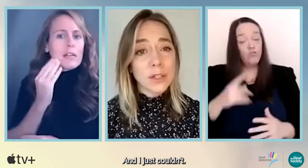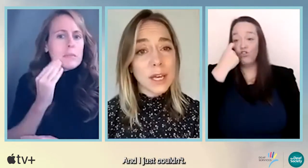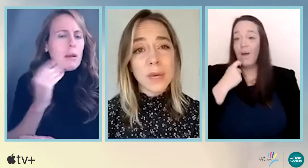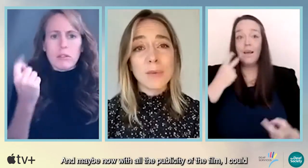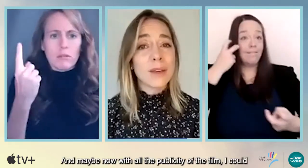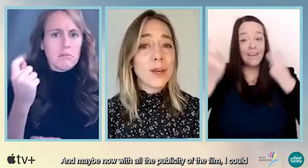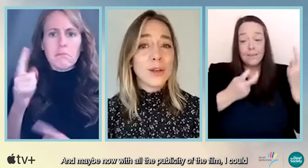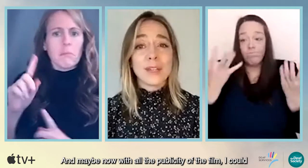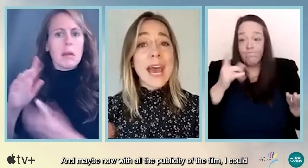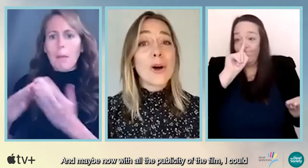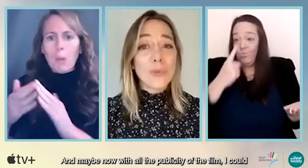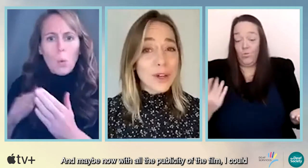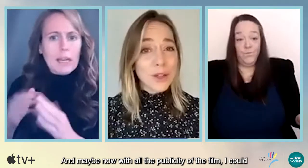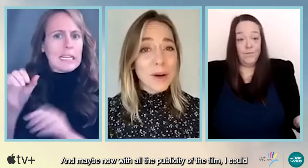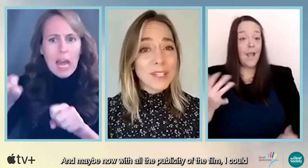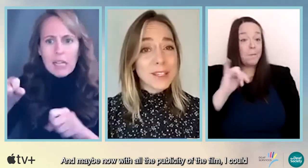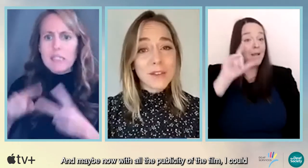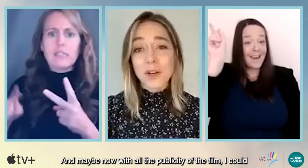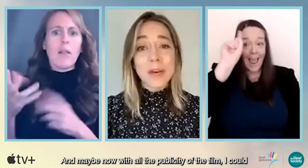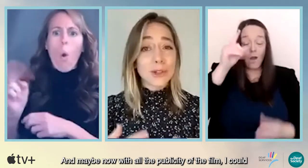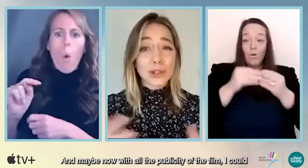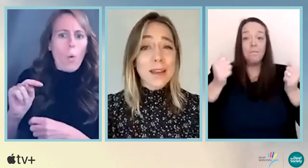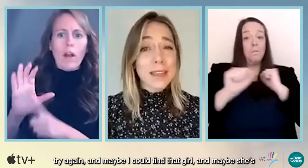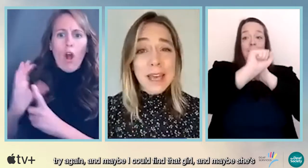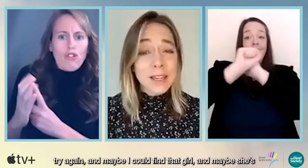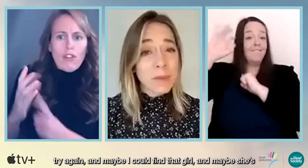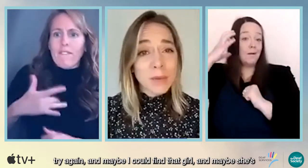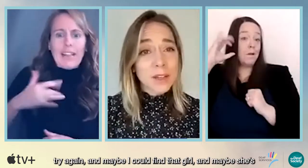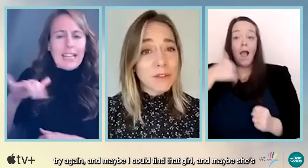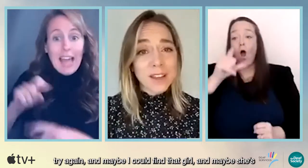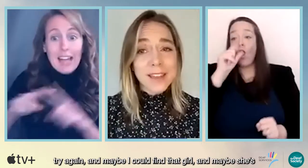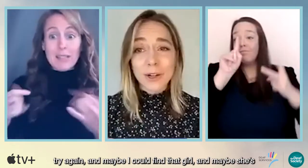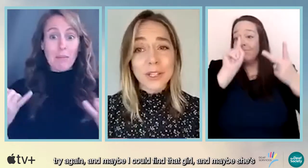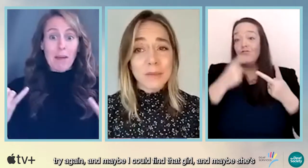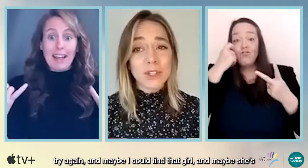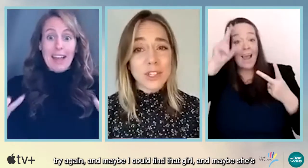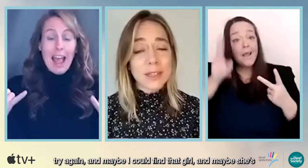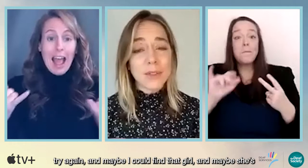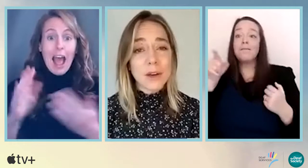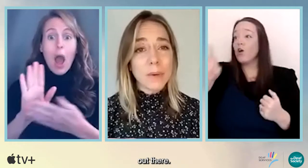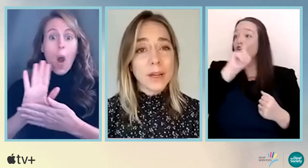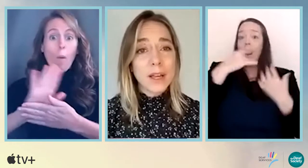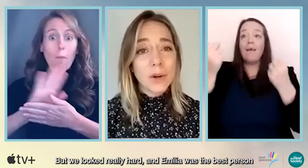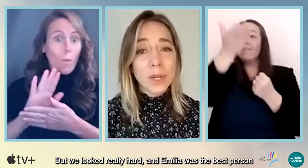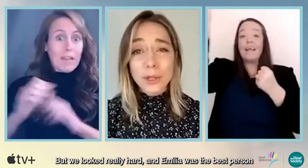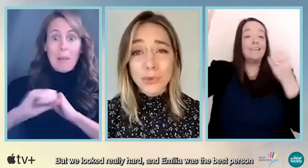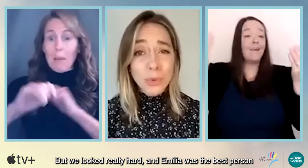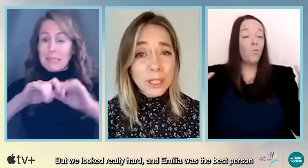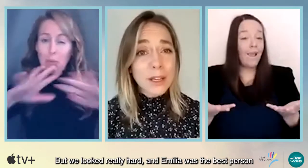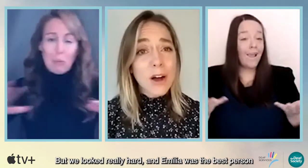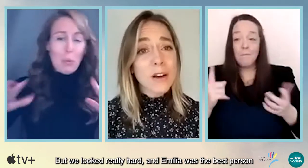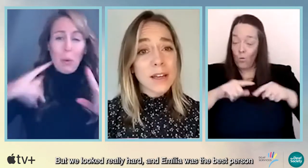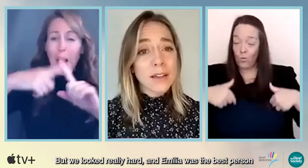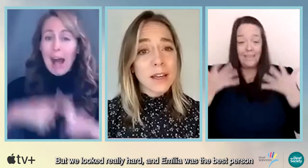just couldn't. And maybe now with all the publicity of the film, I could try again. And maybe I could find that girl. And maybe she's out there. But we looked